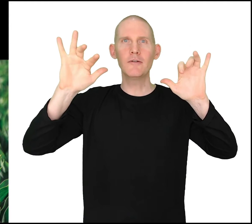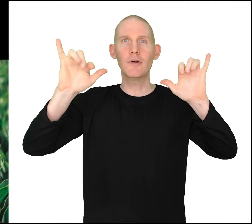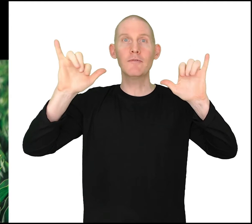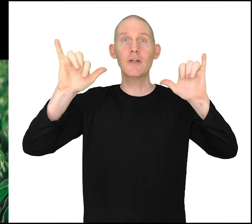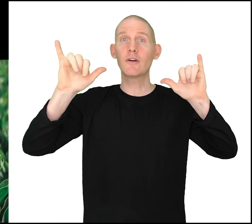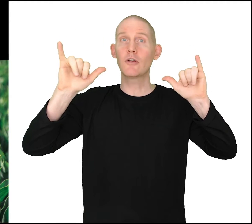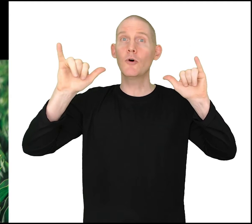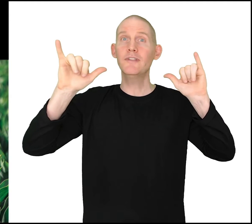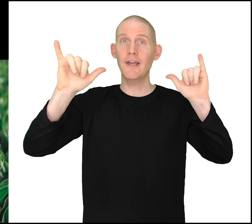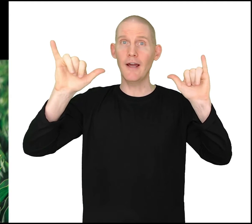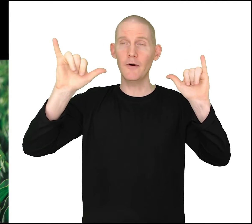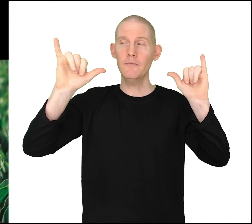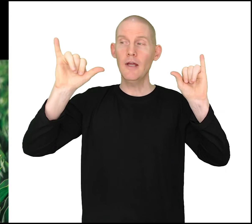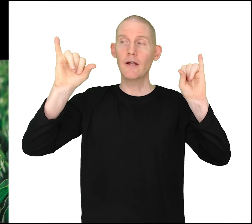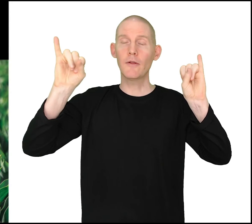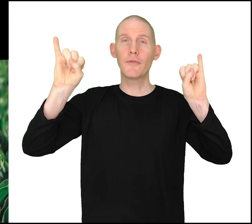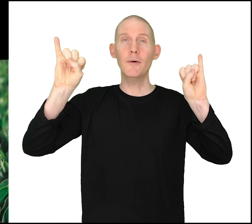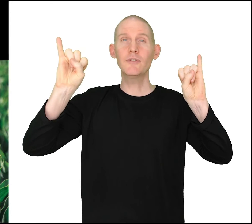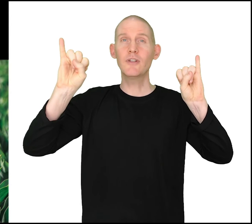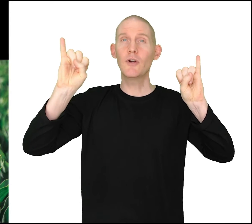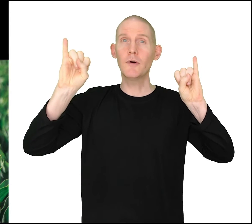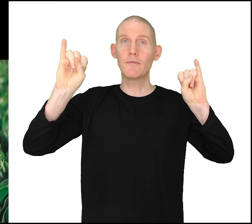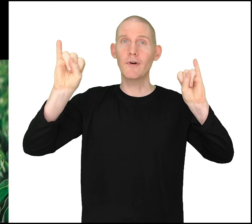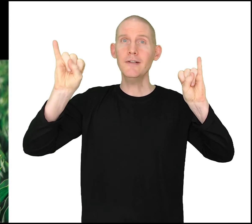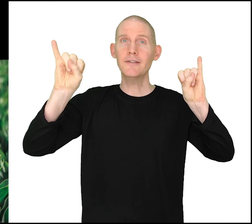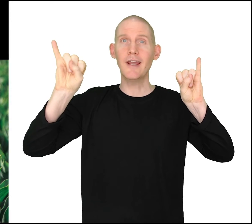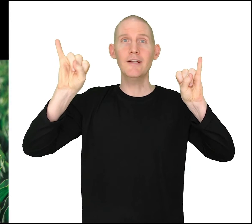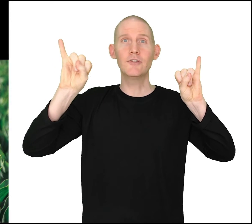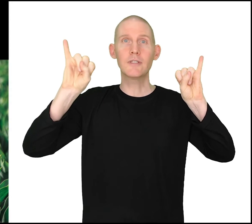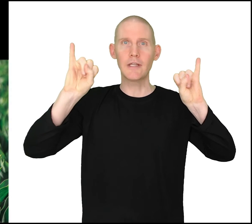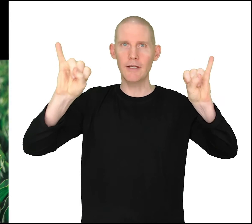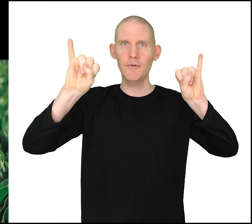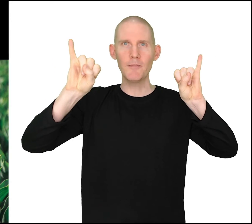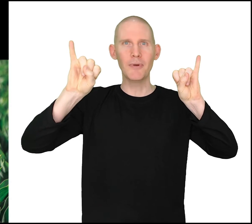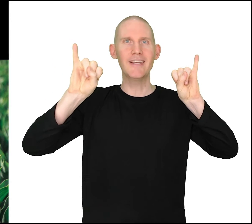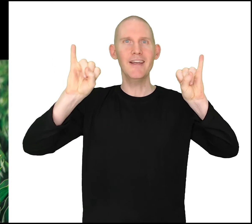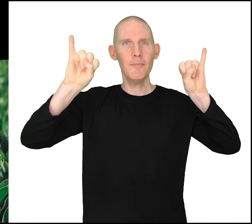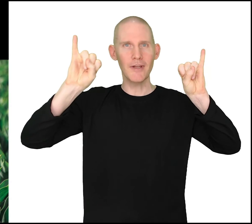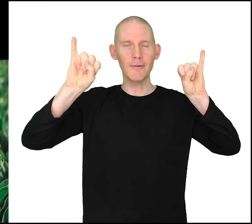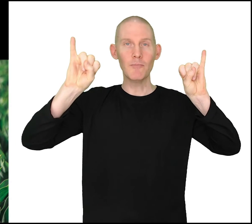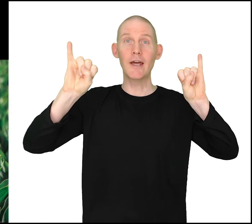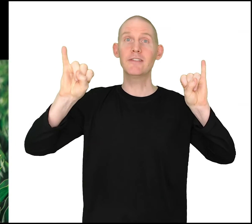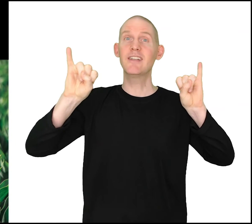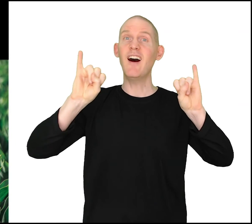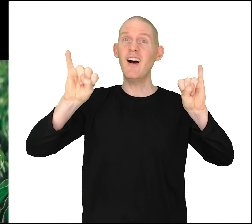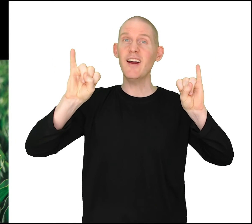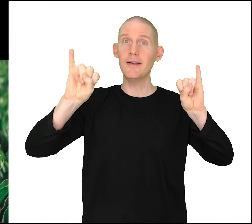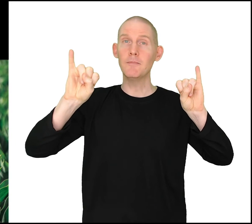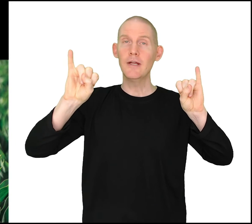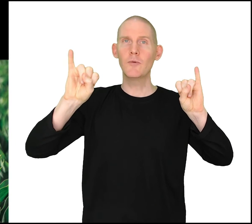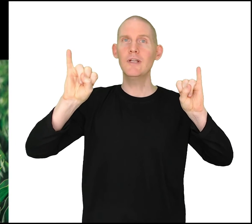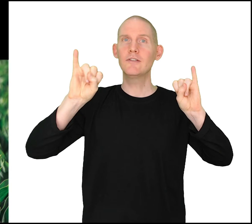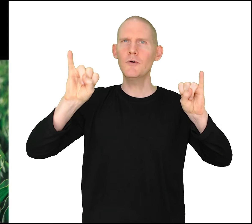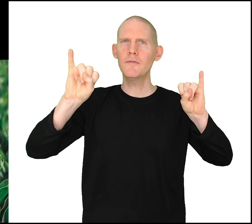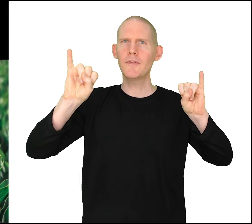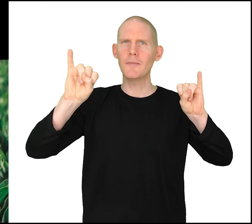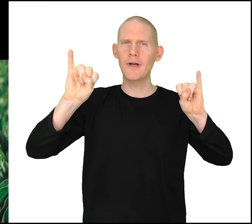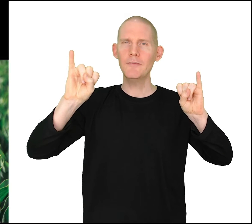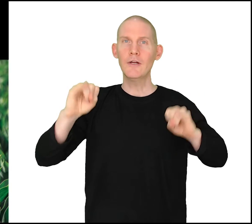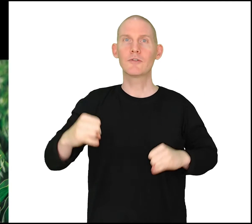ring finger are going to go down now the thumb is going to go in front and just leave your pinky up there that is an eye now we need two of them right so